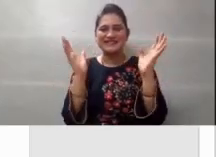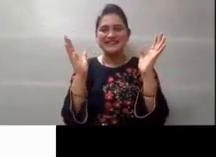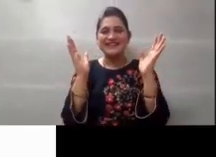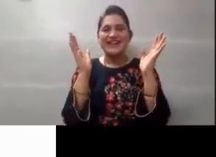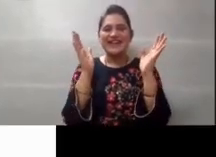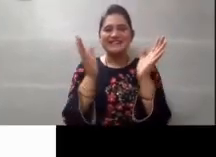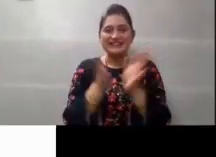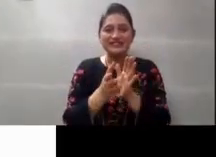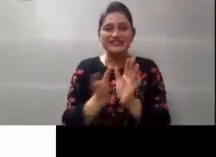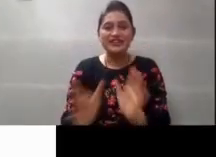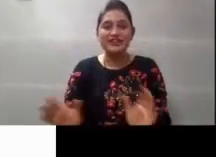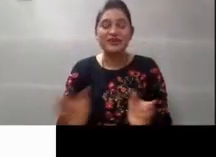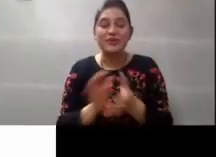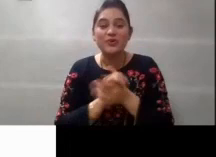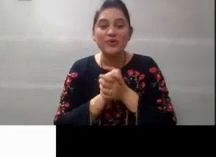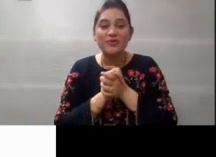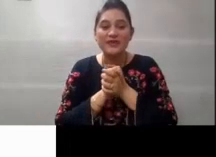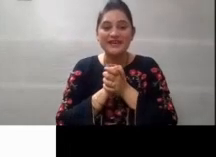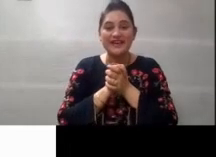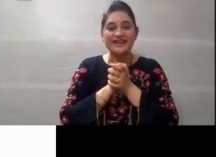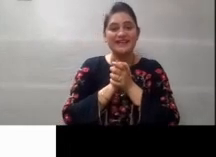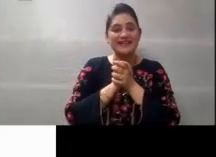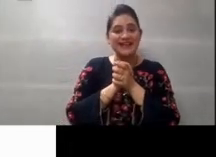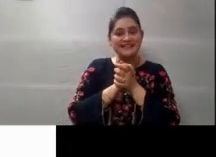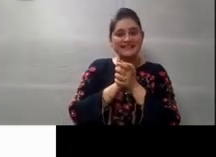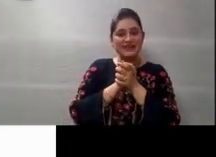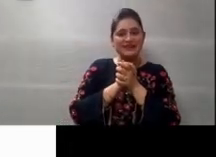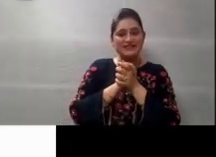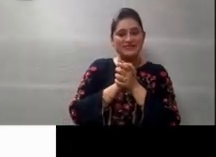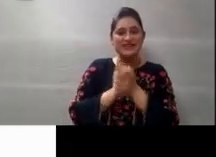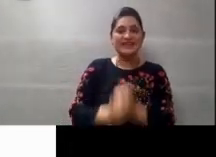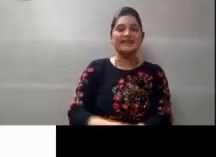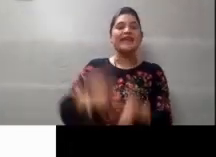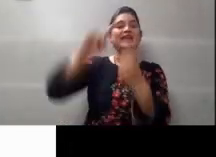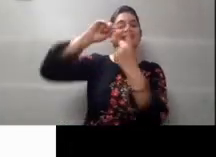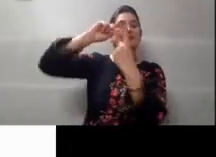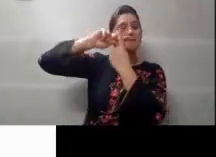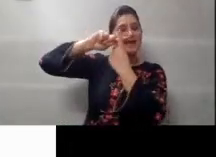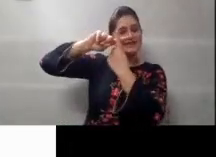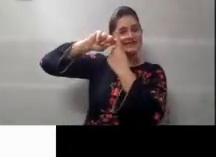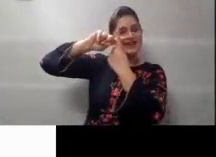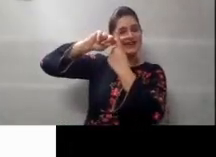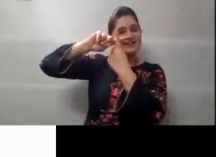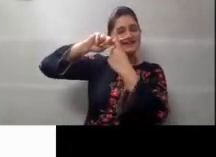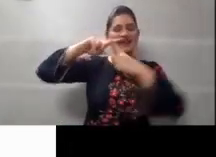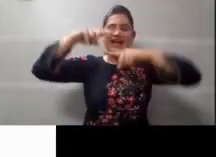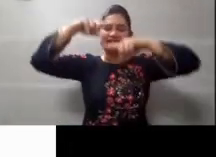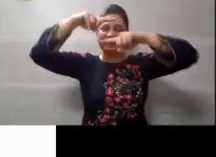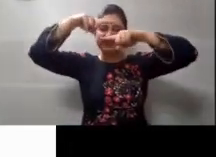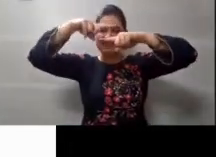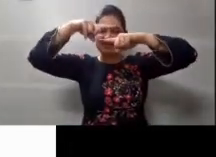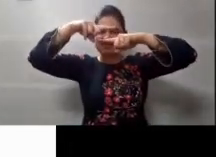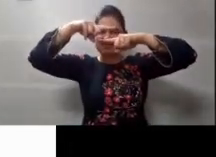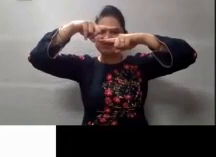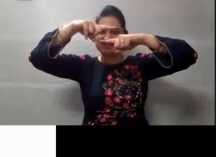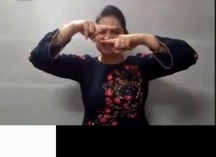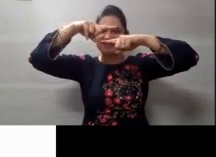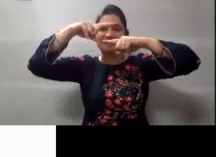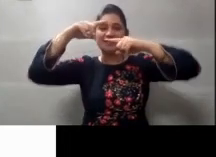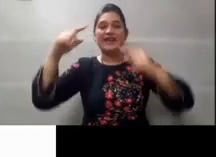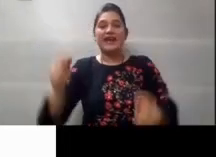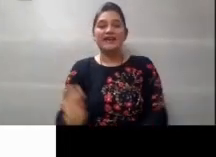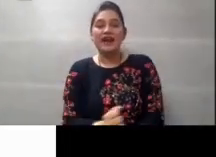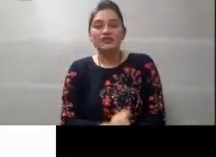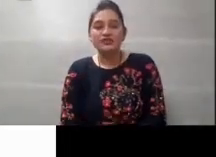the edition. Oh, we can again see on the screen the plus sign and the equal to